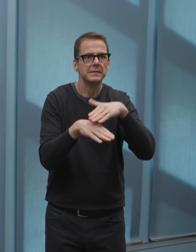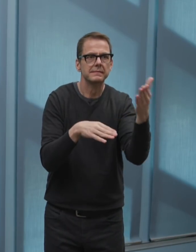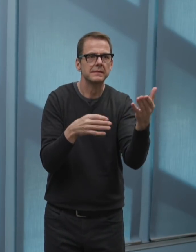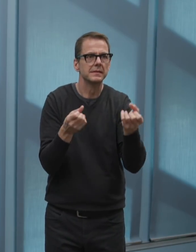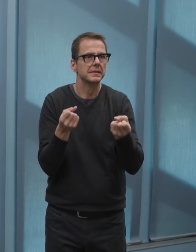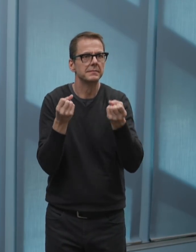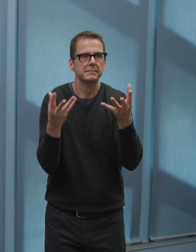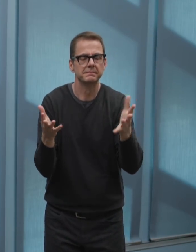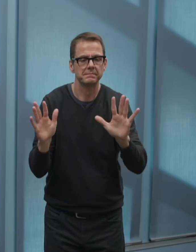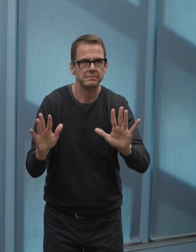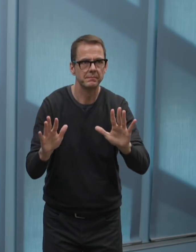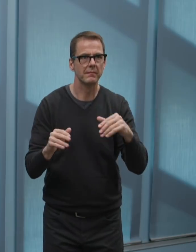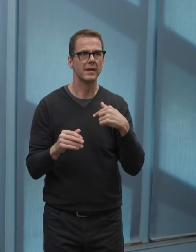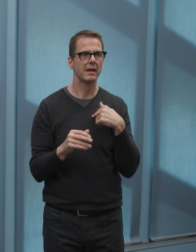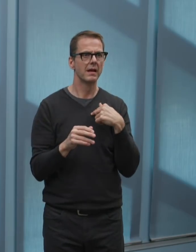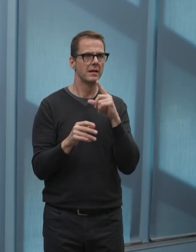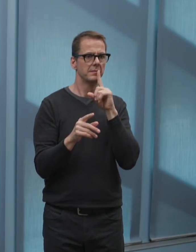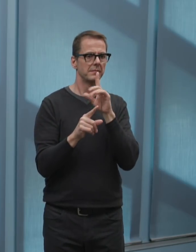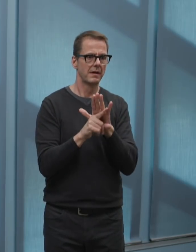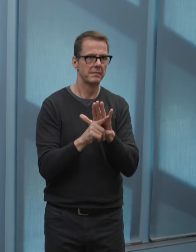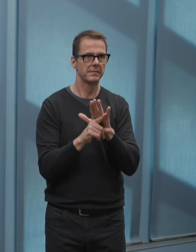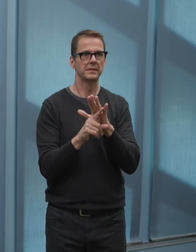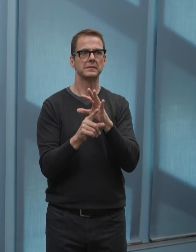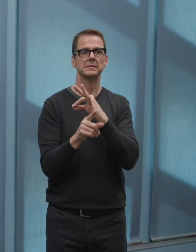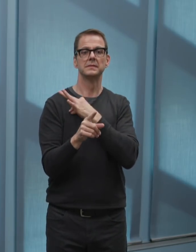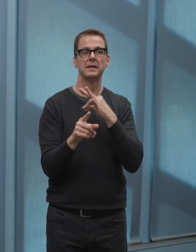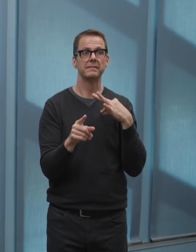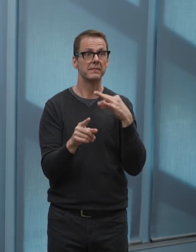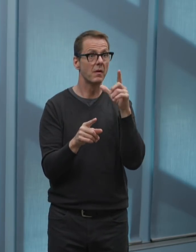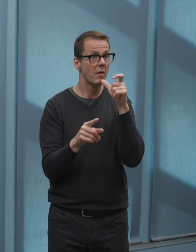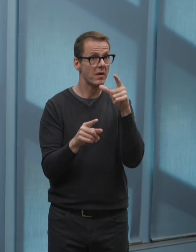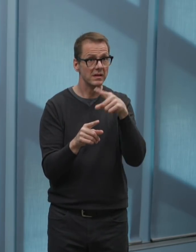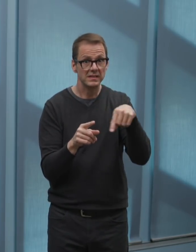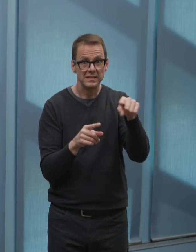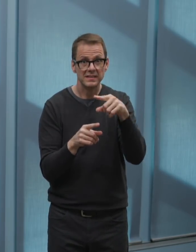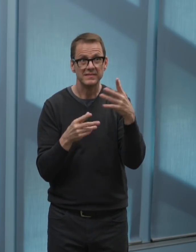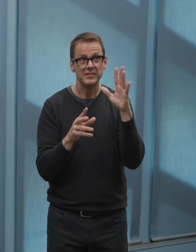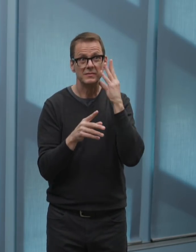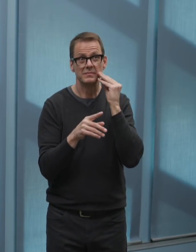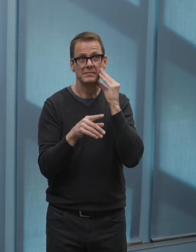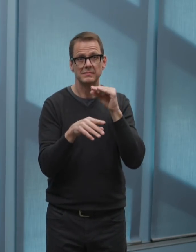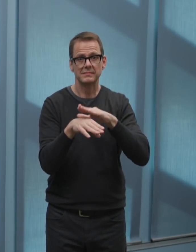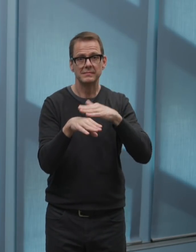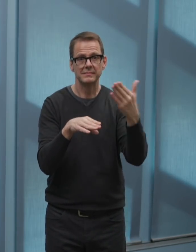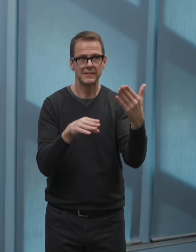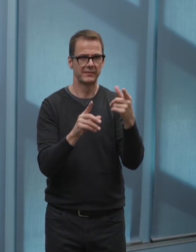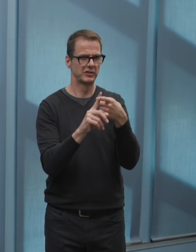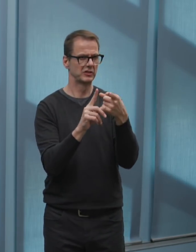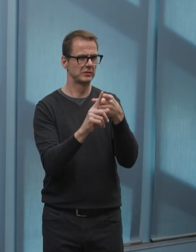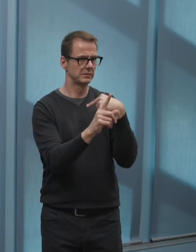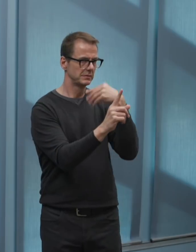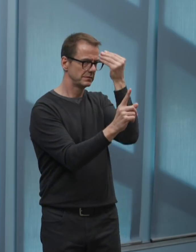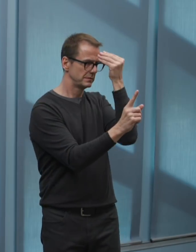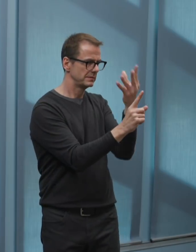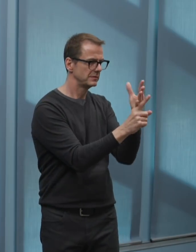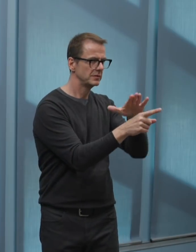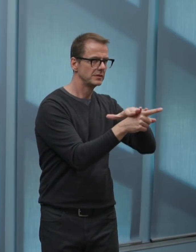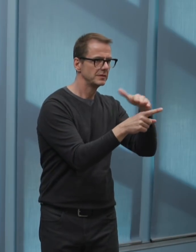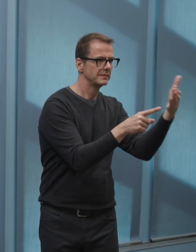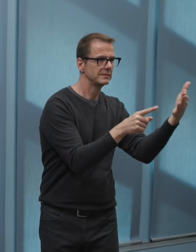and and to do our best to soften the financial and emotional blows that a layoff can bring.